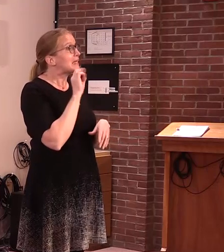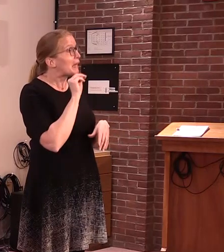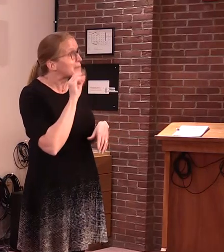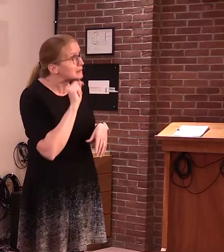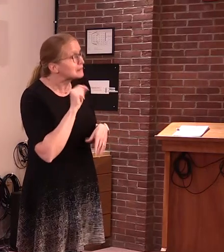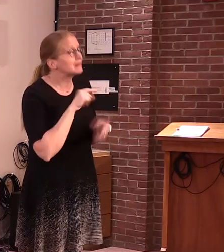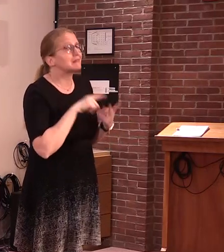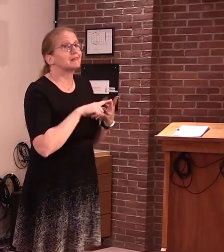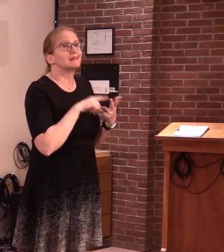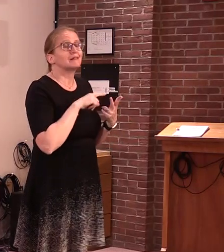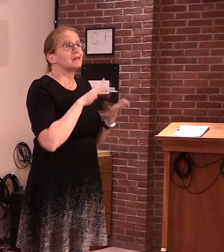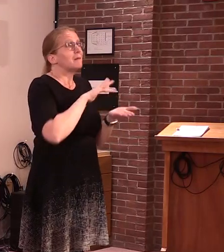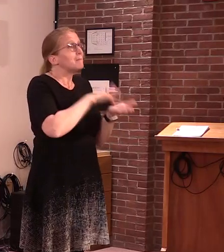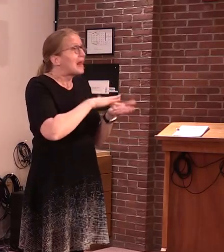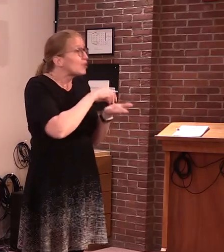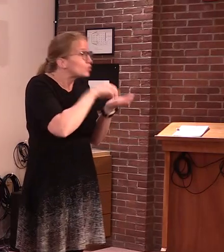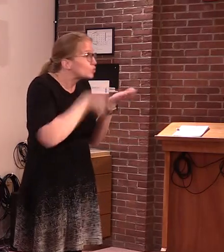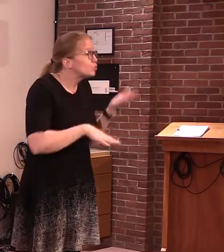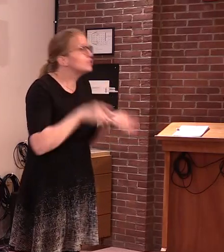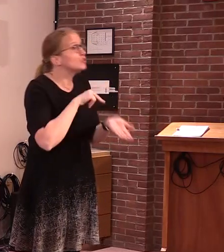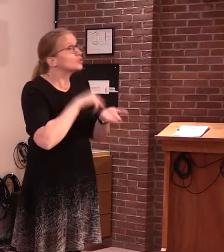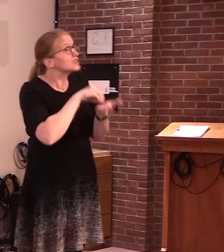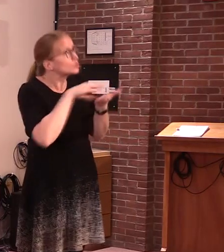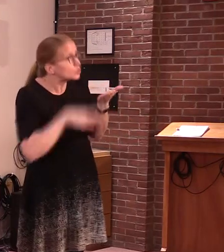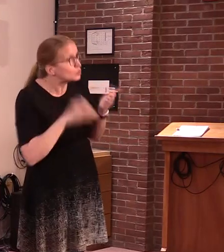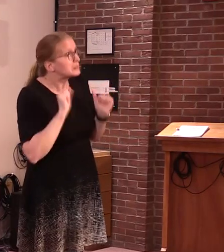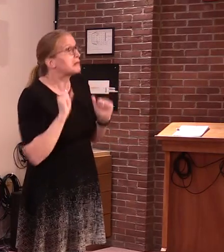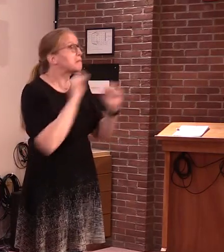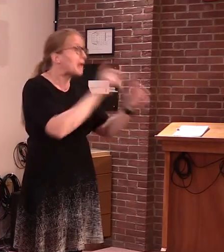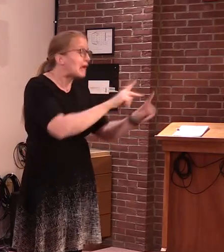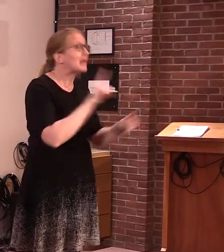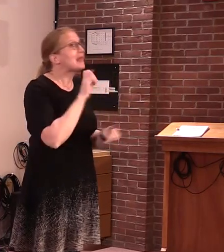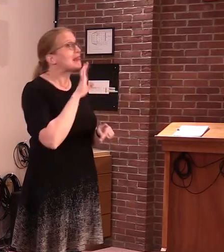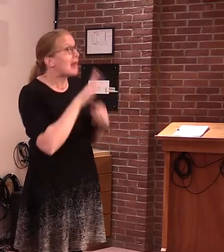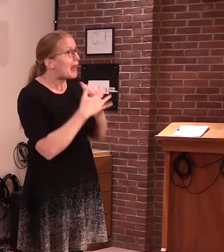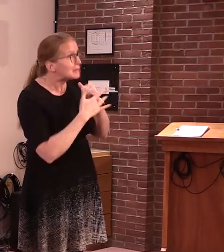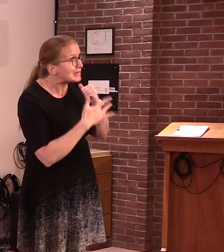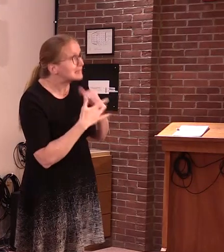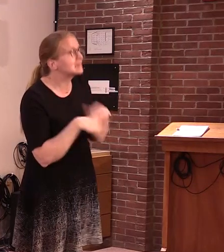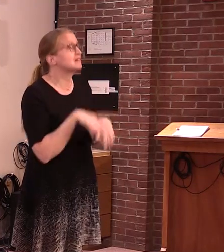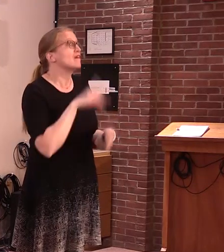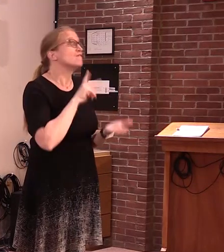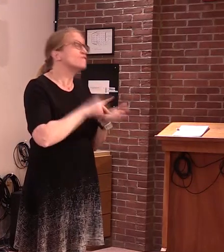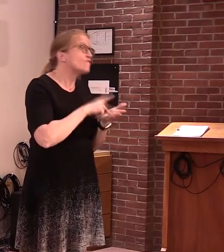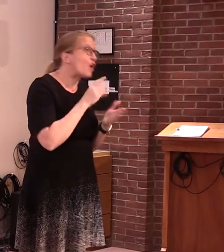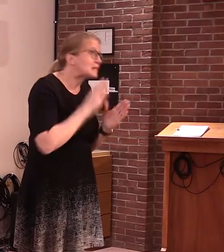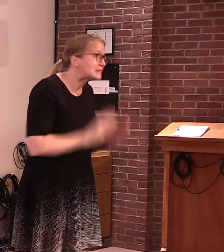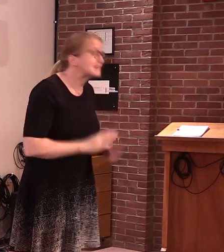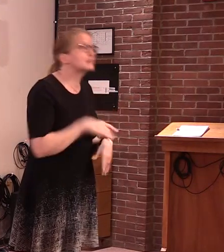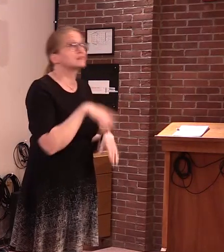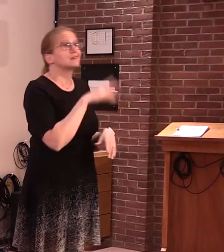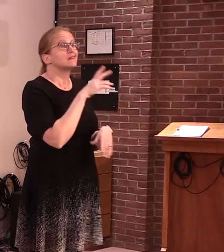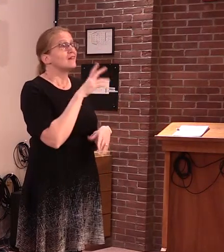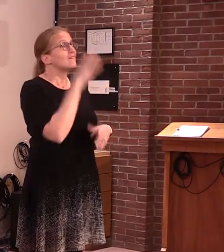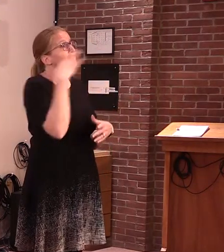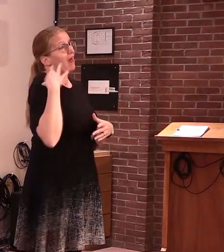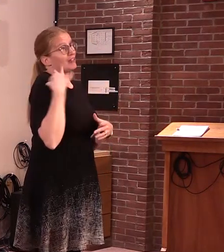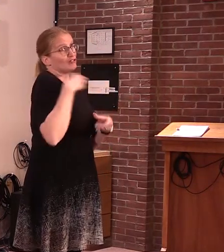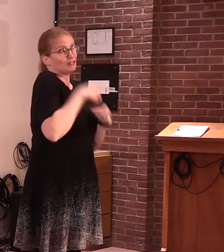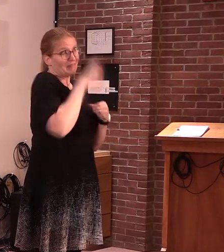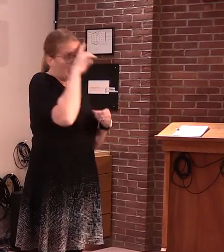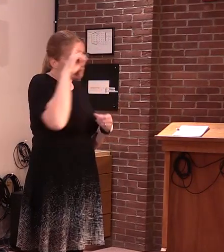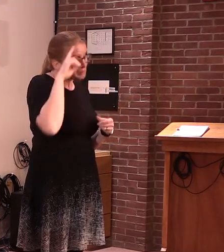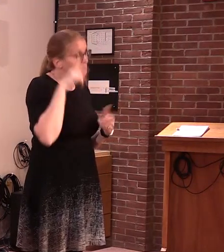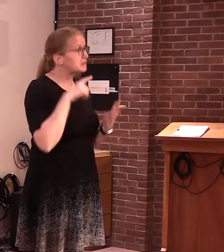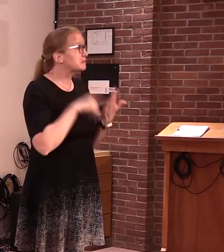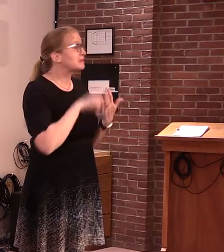medical and nursing students, laboratory technicians, pharmacists, hospital volunteers, administrative staff,